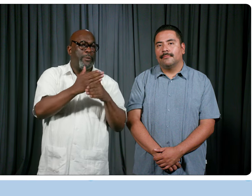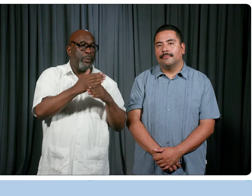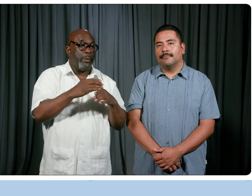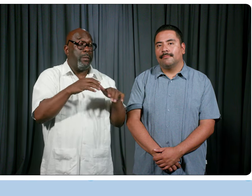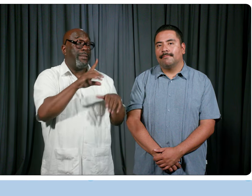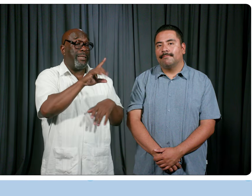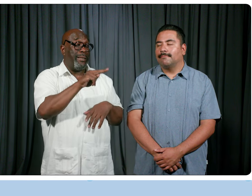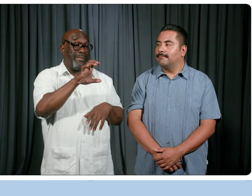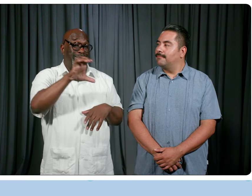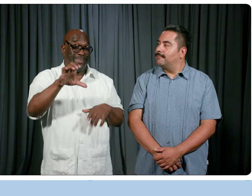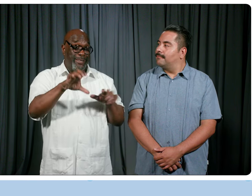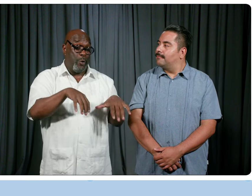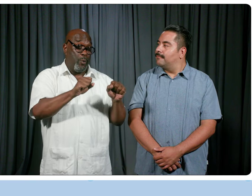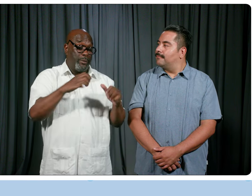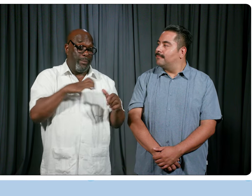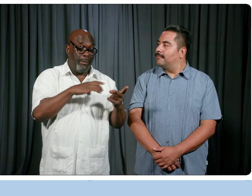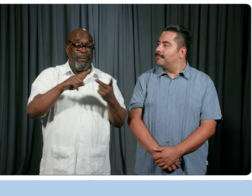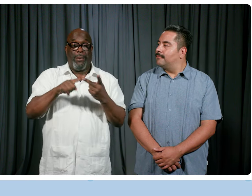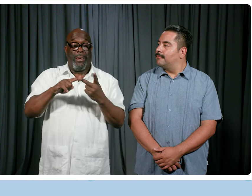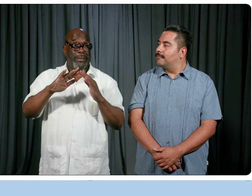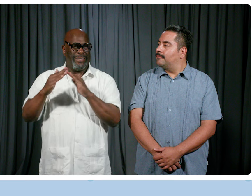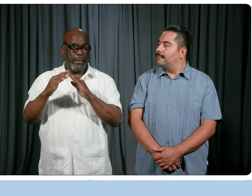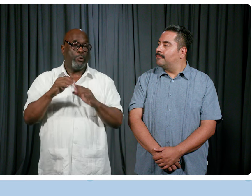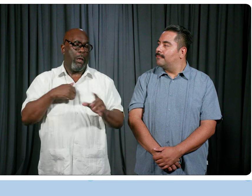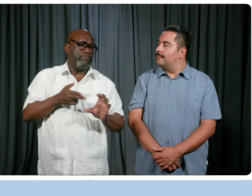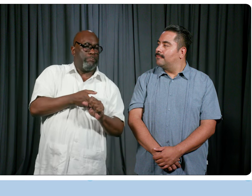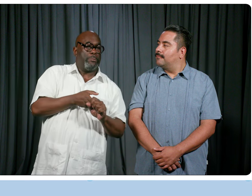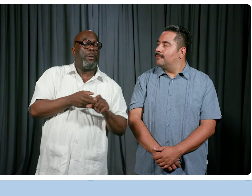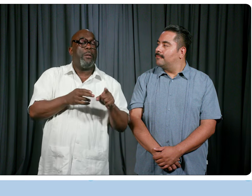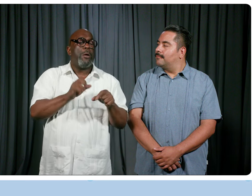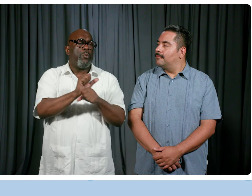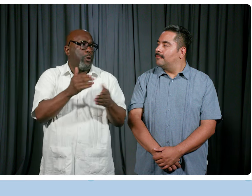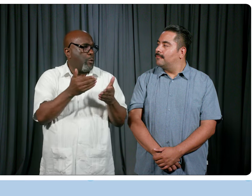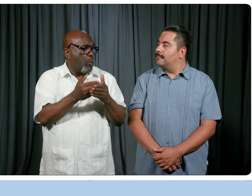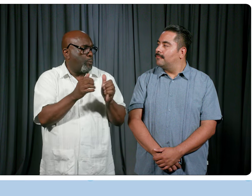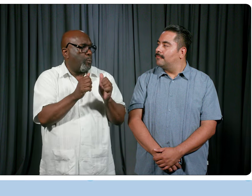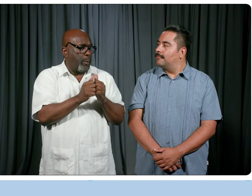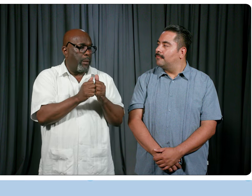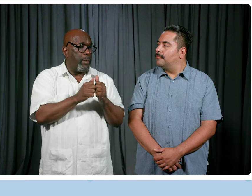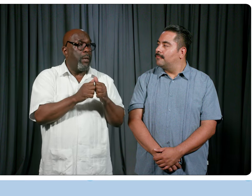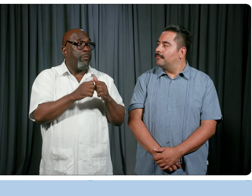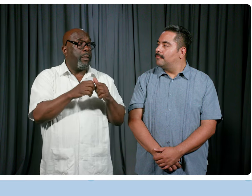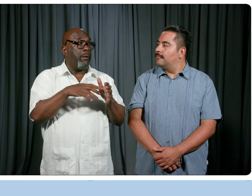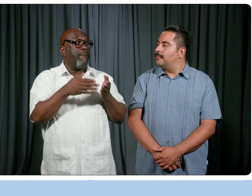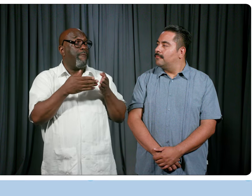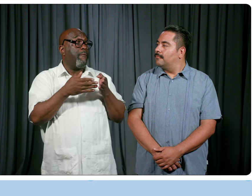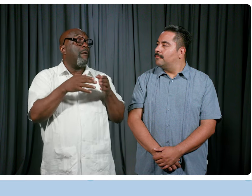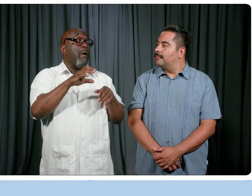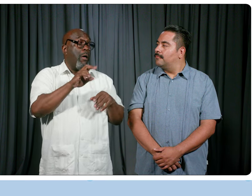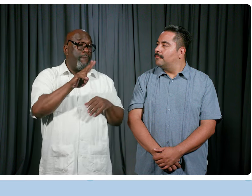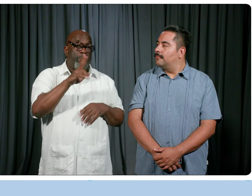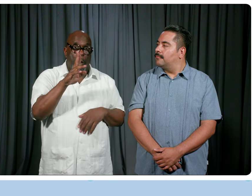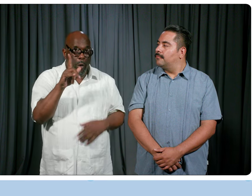host committee, the DNCC, and the city. So I'm working closely with the Vulnerable Populations Committee. I'm working closely with the